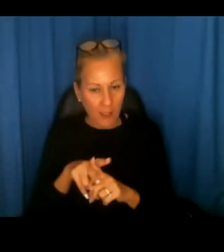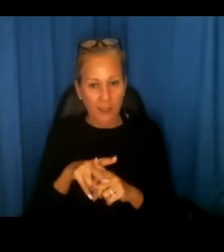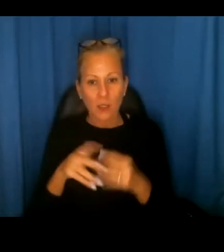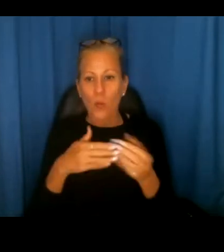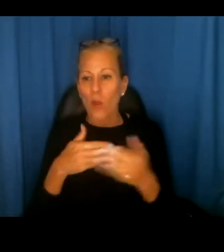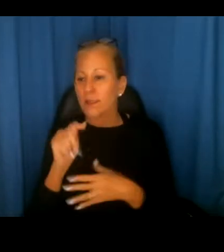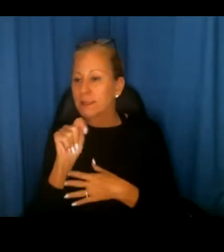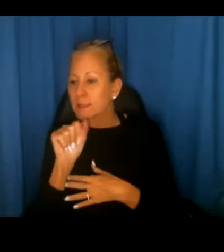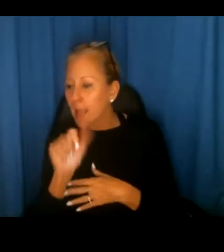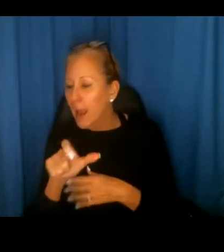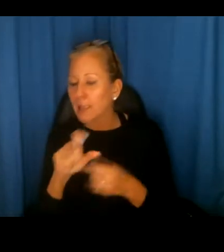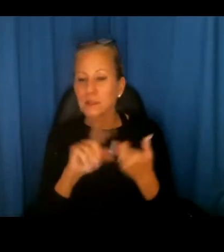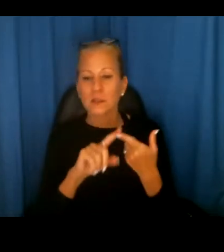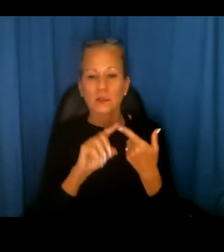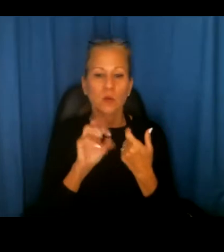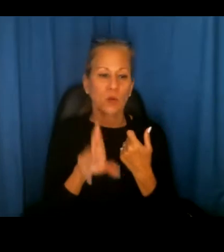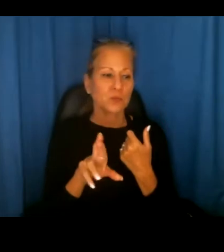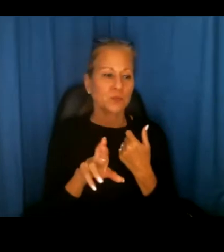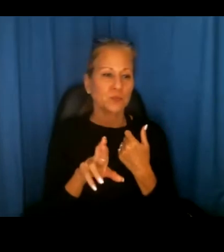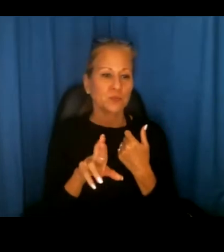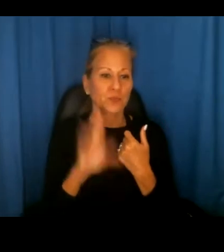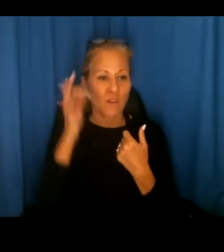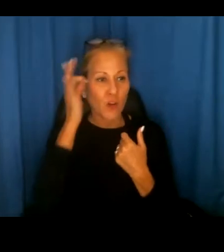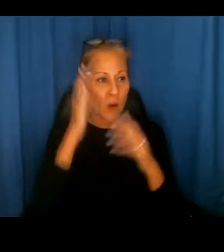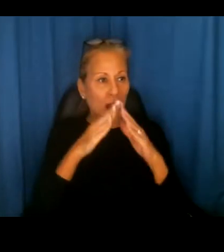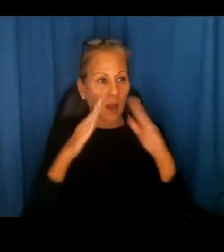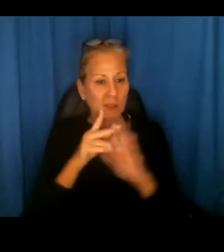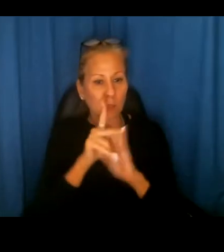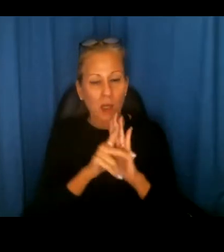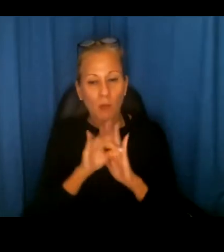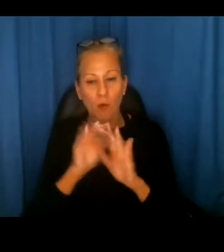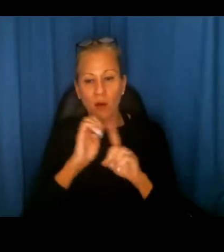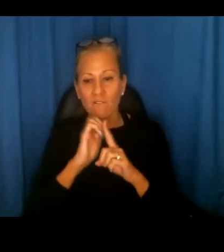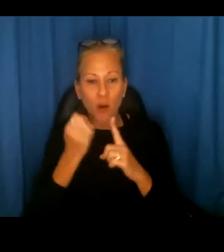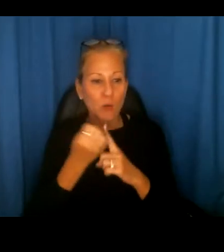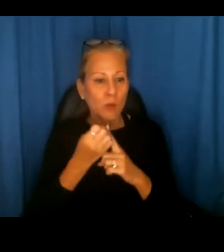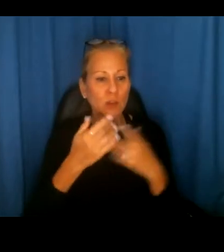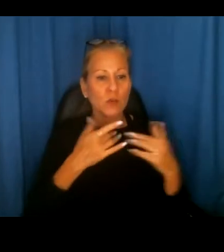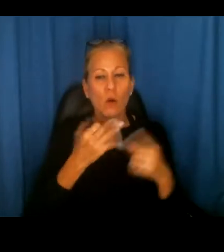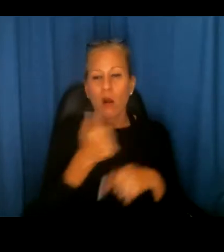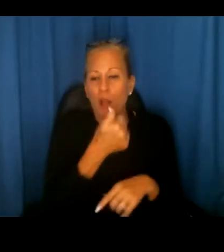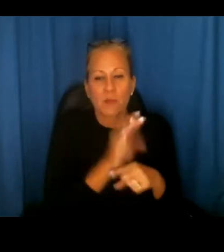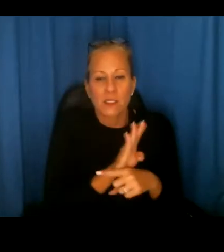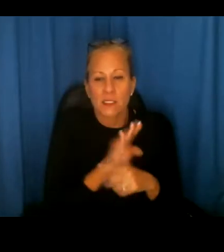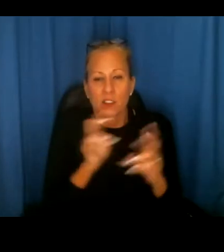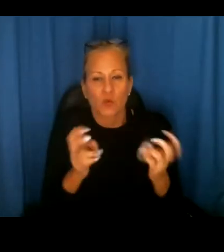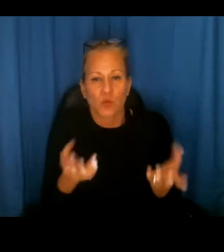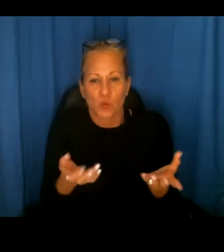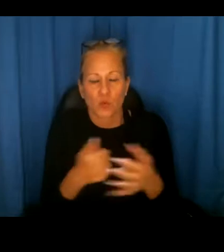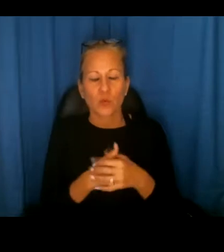tax or, uh, federal housing policy or environmental concerns or other business issues. So it's, um,